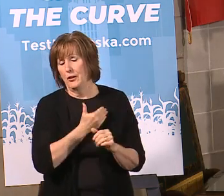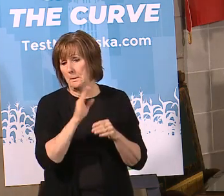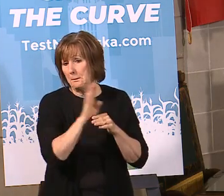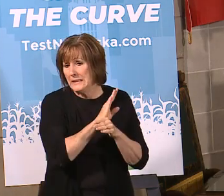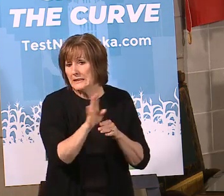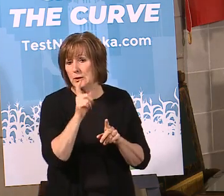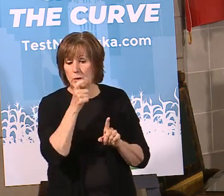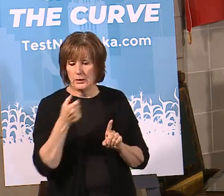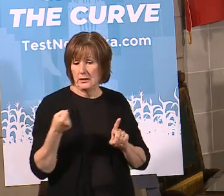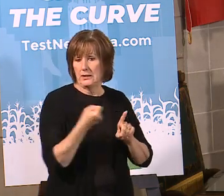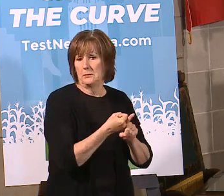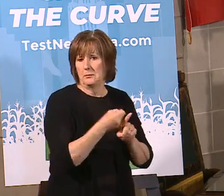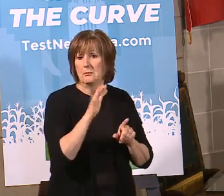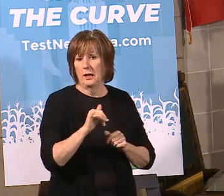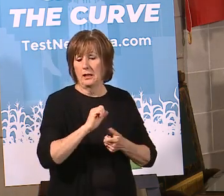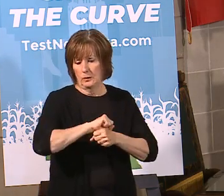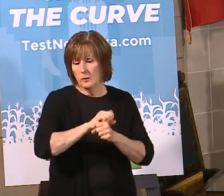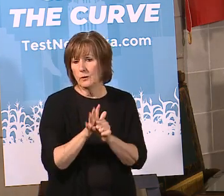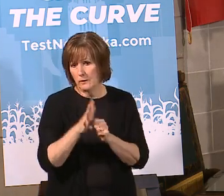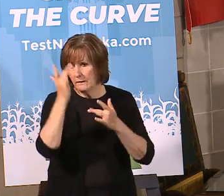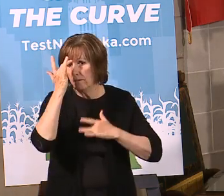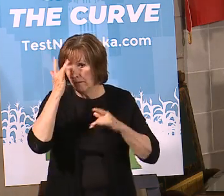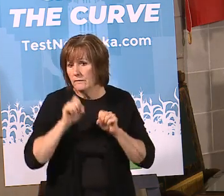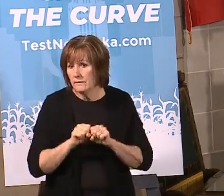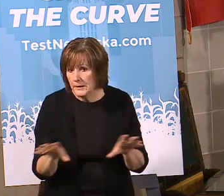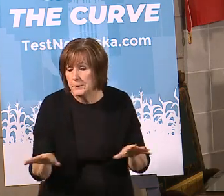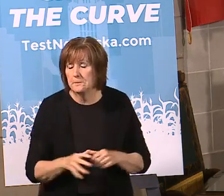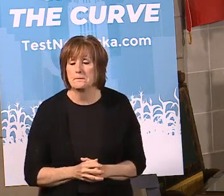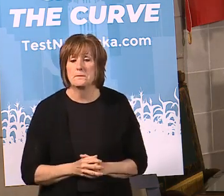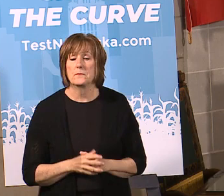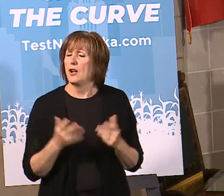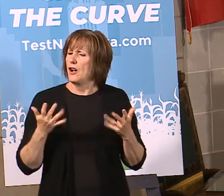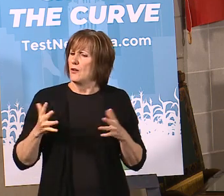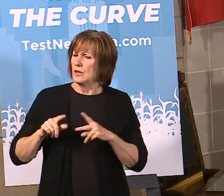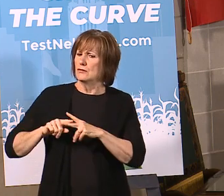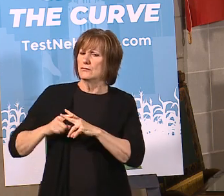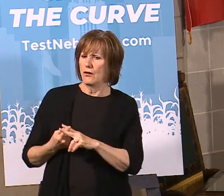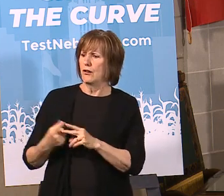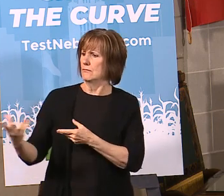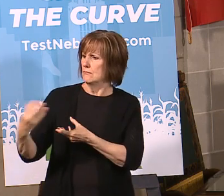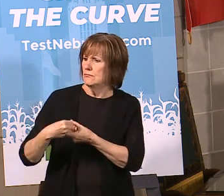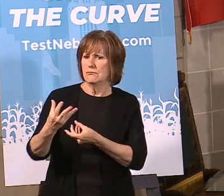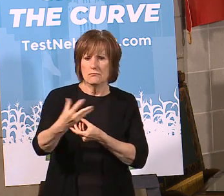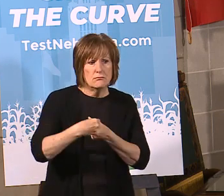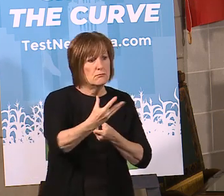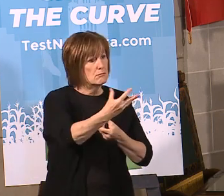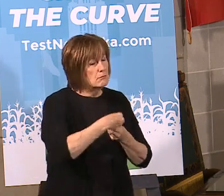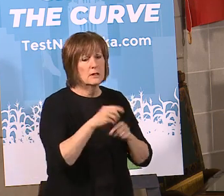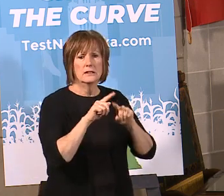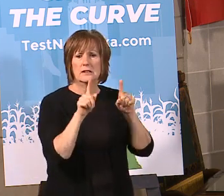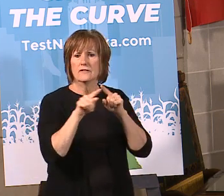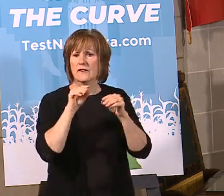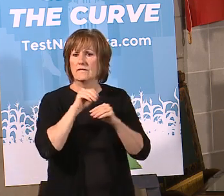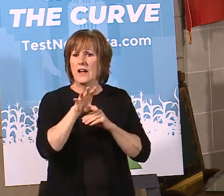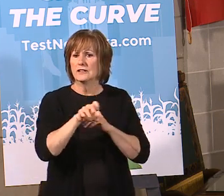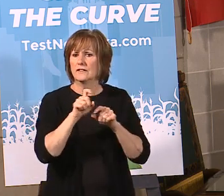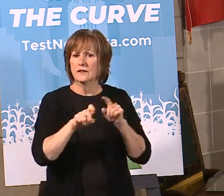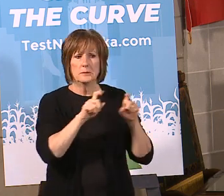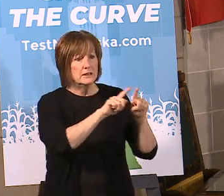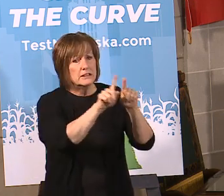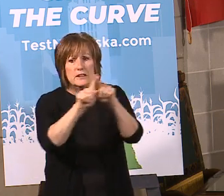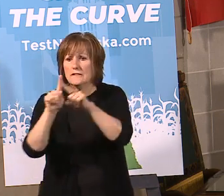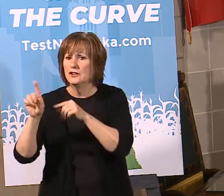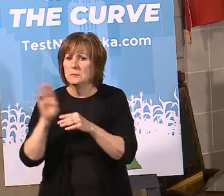impacted by COVID-19. We've already started to engage advisors in various industries and